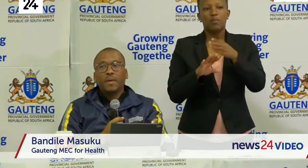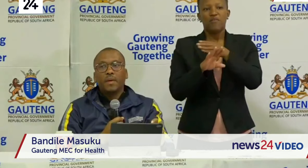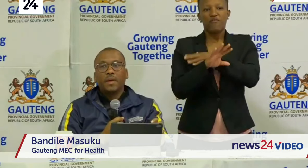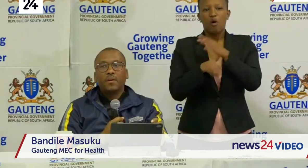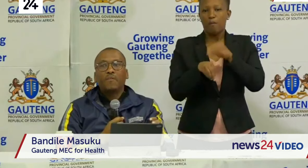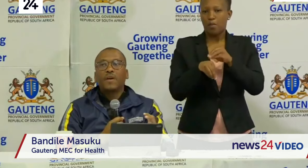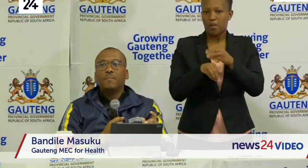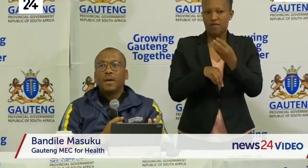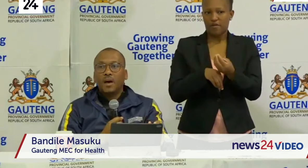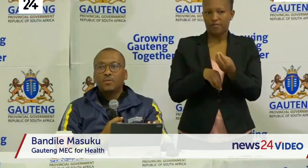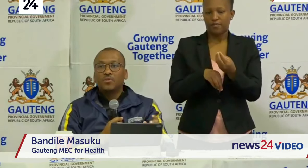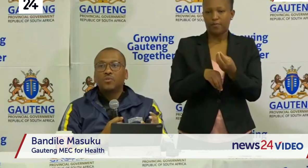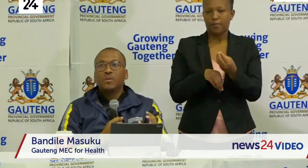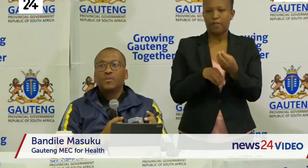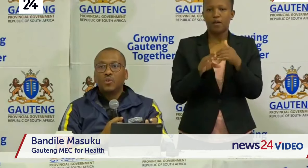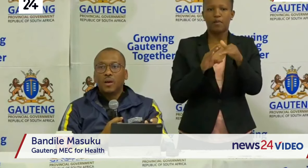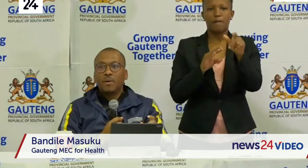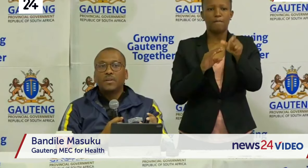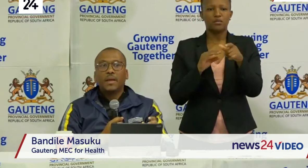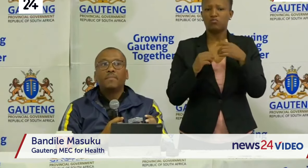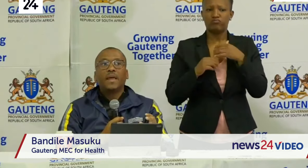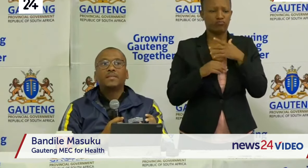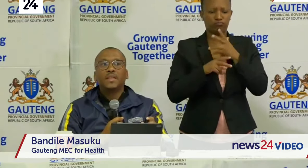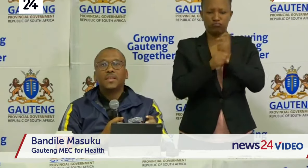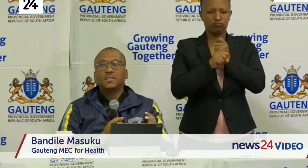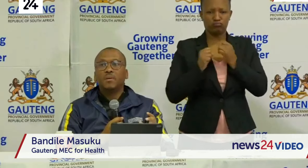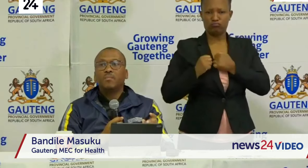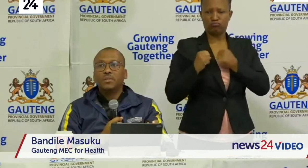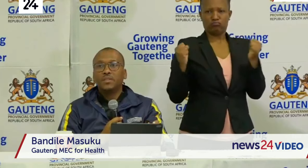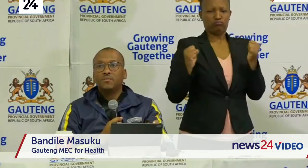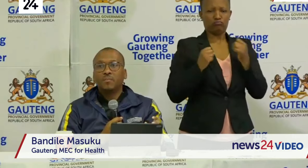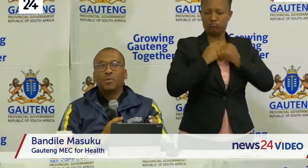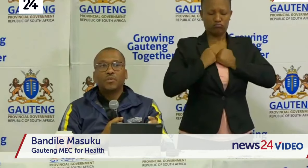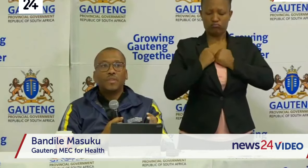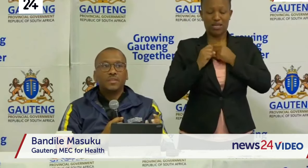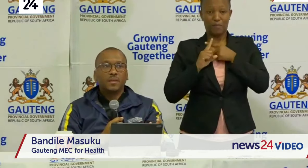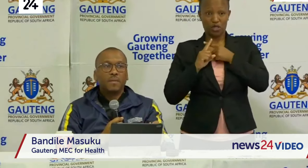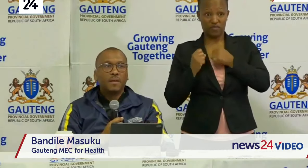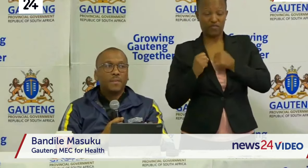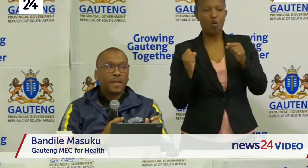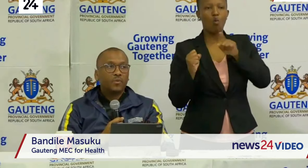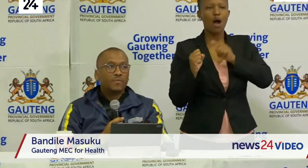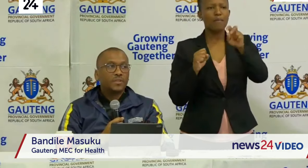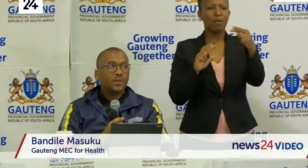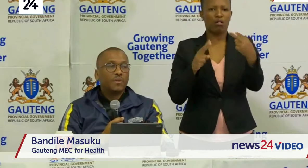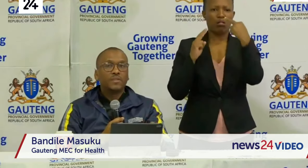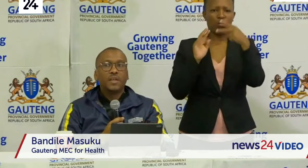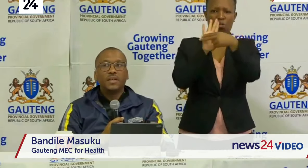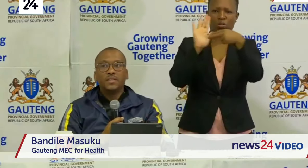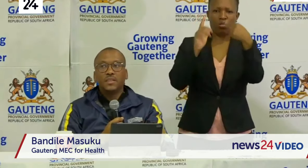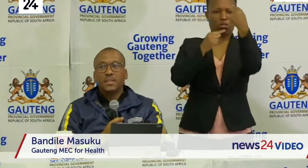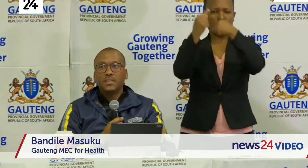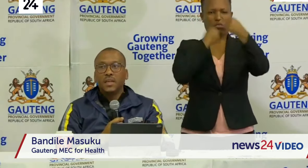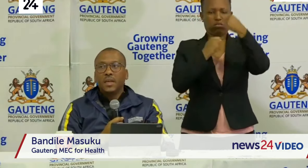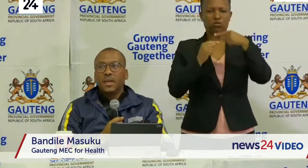of coming out to even talk about their status being positive because of the stigma that we have seen. We have seen